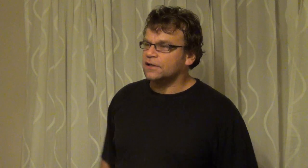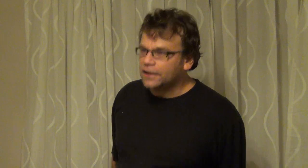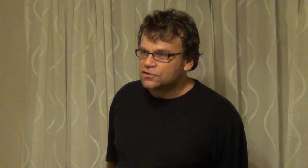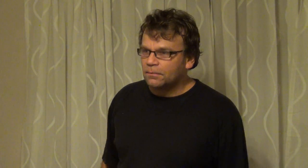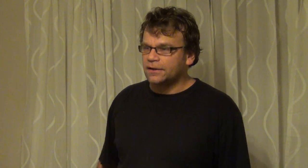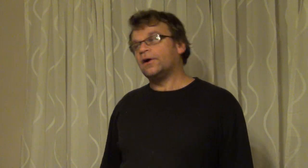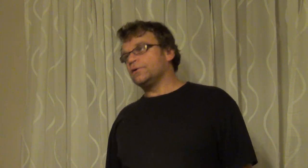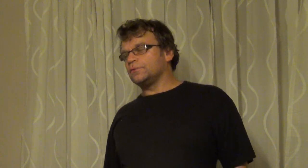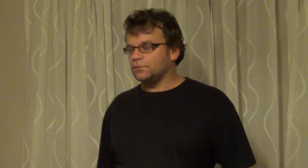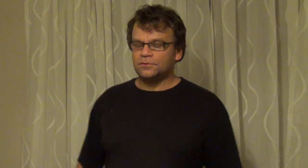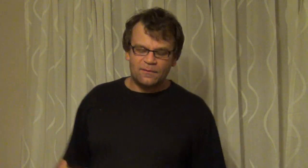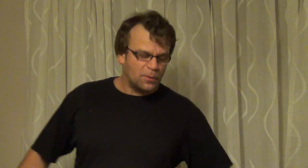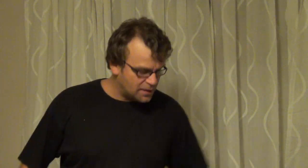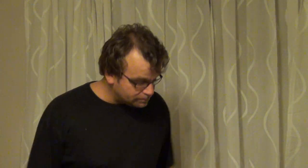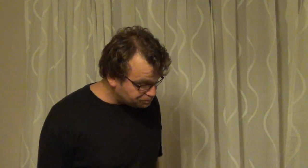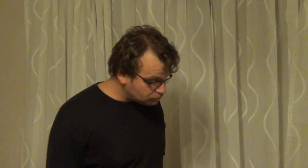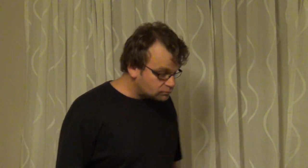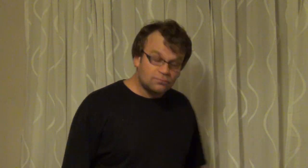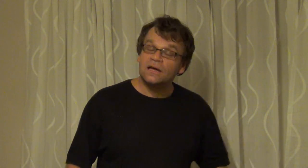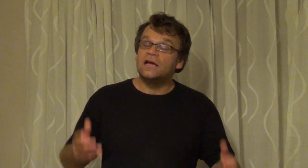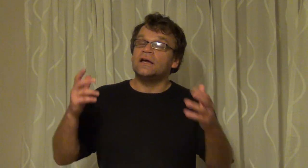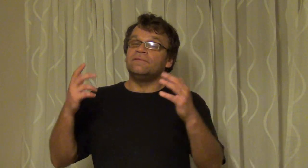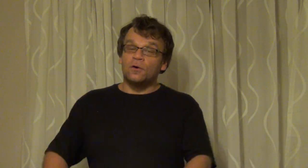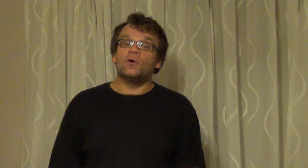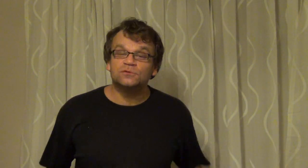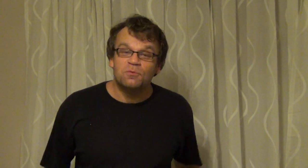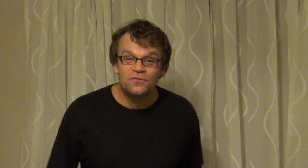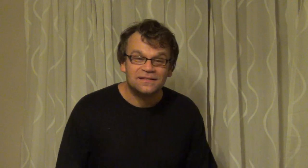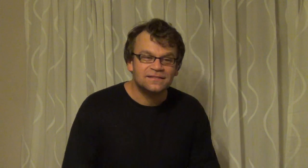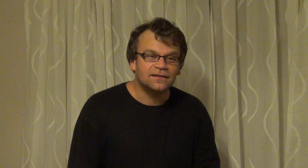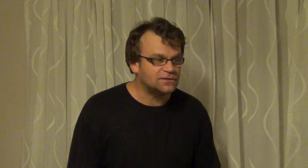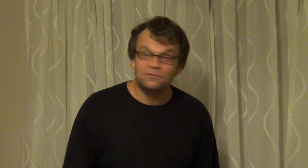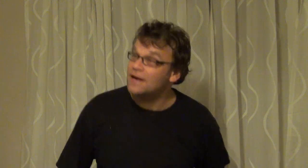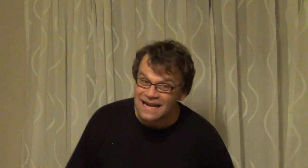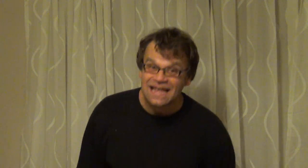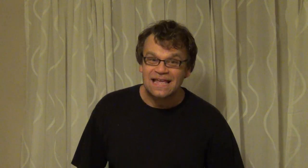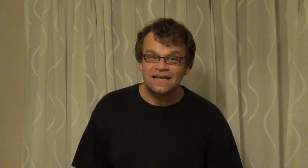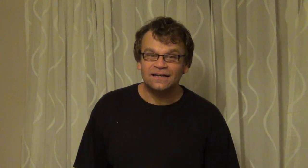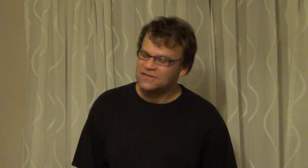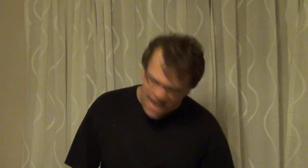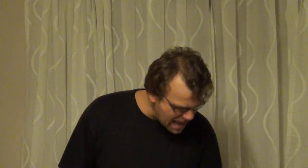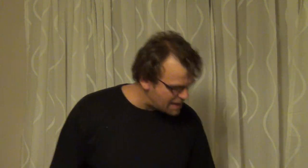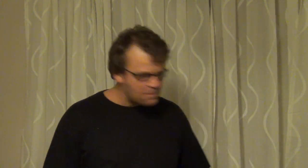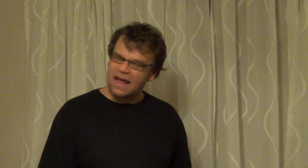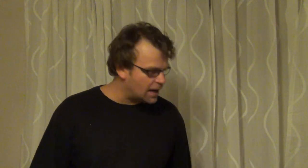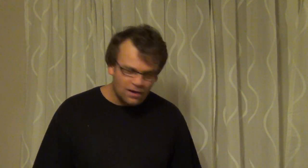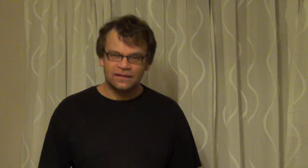I'll date somebody you you have a point then we're gonna go to the movies she said really yeah man I love it